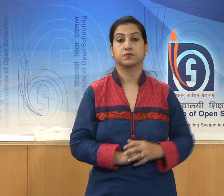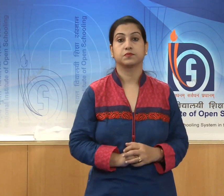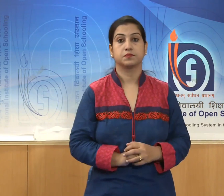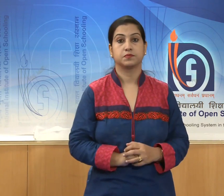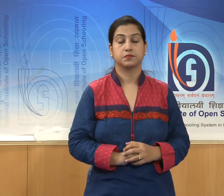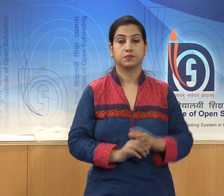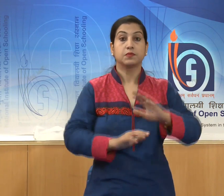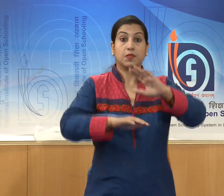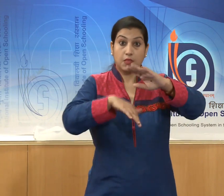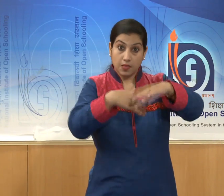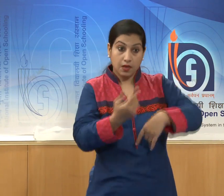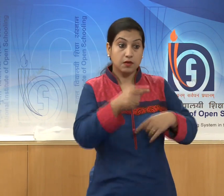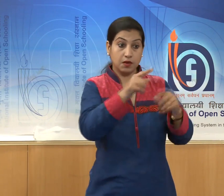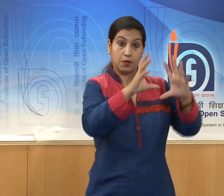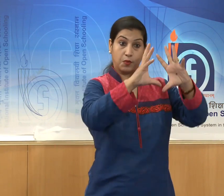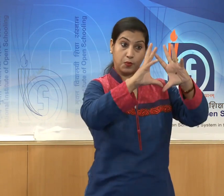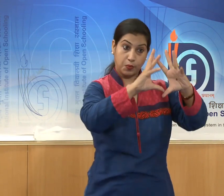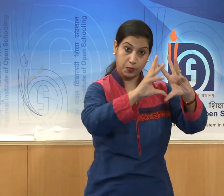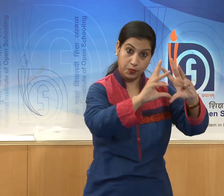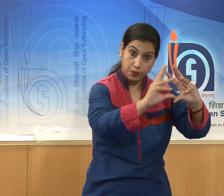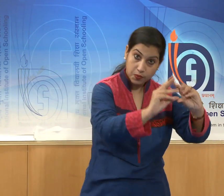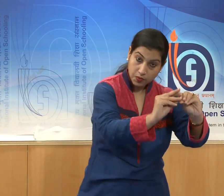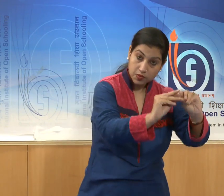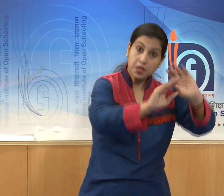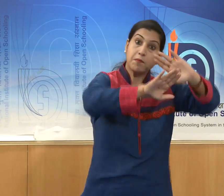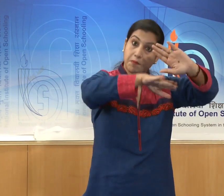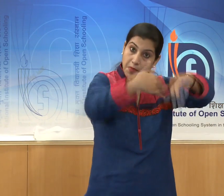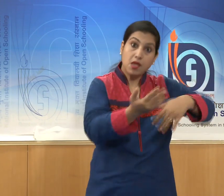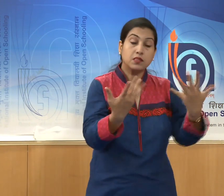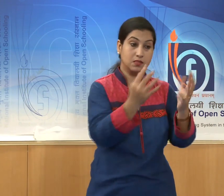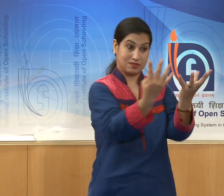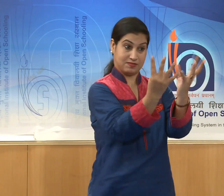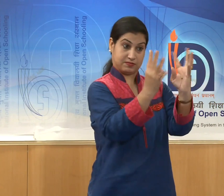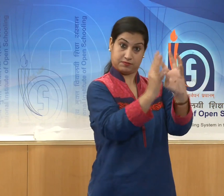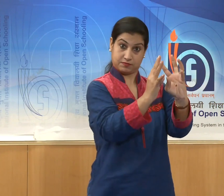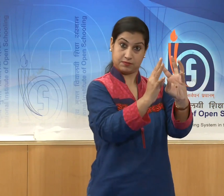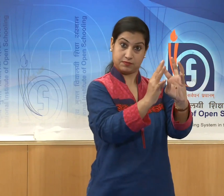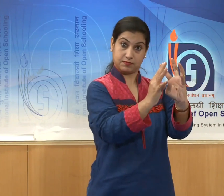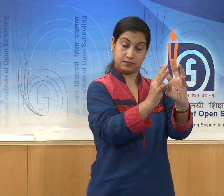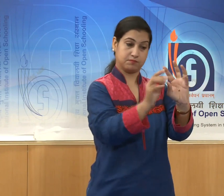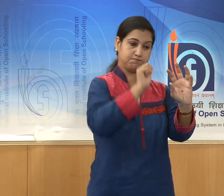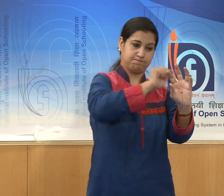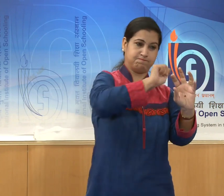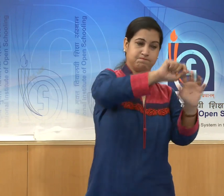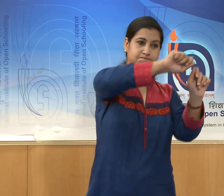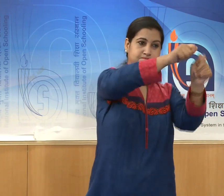After it cools down, mould is broken